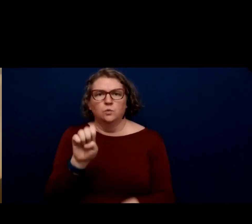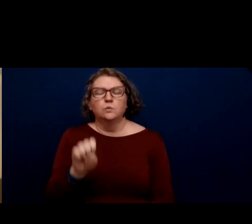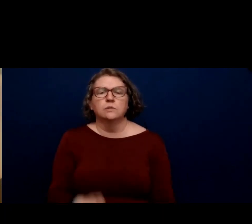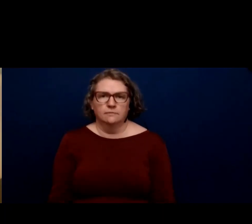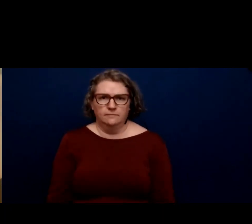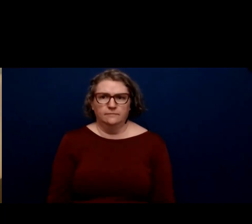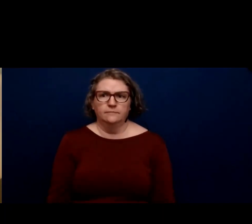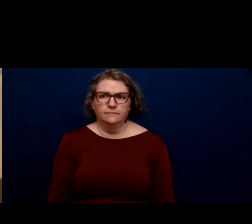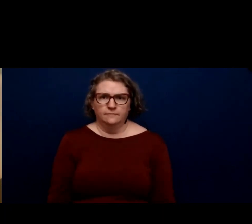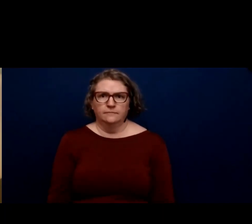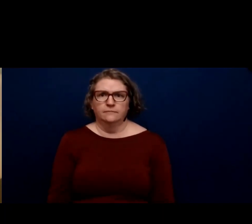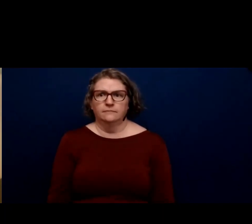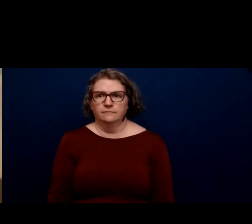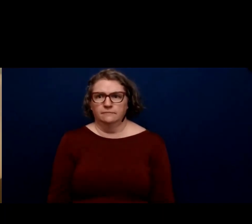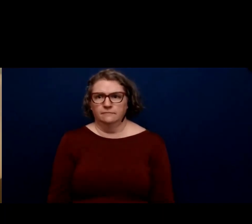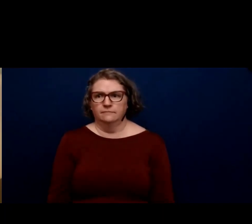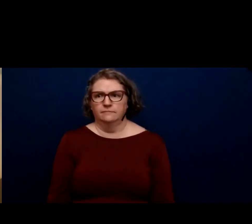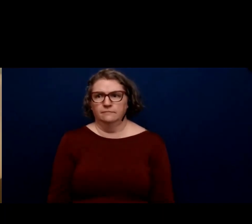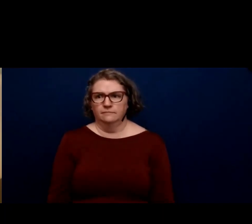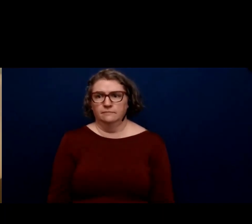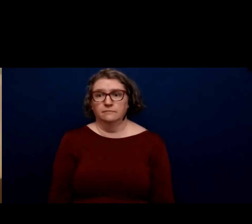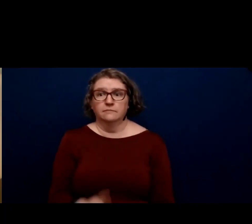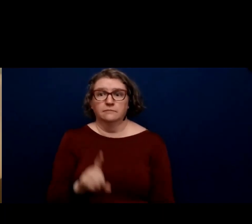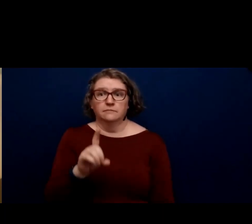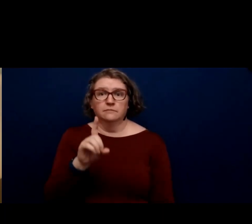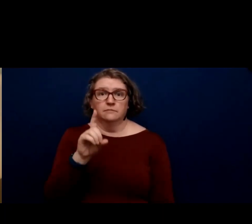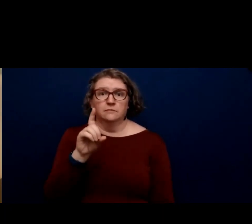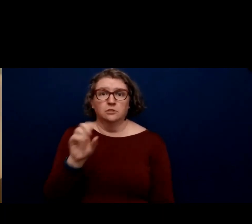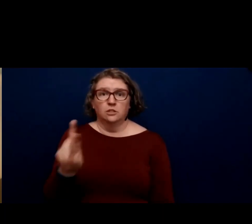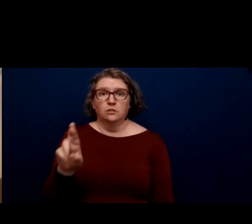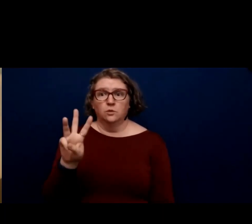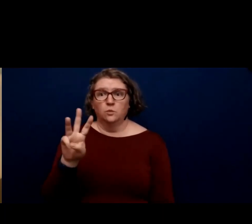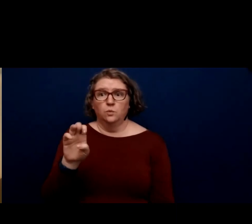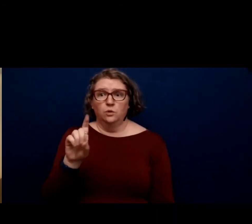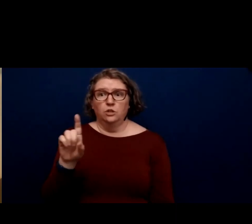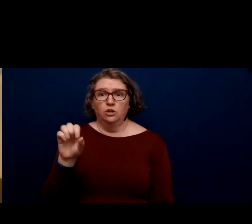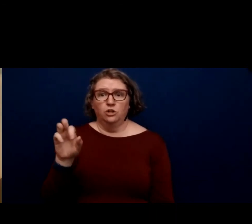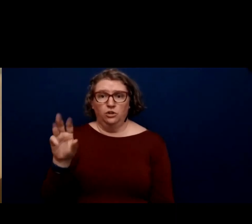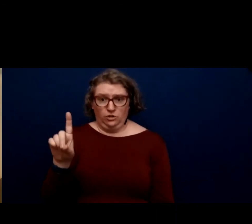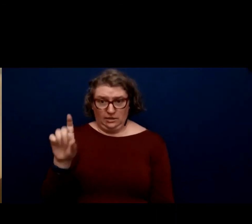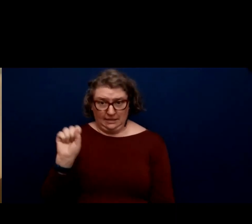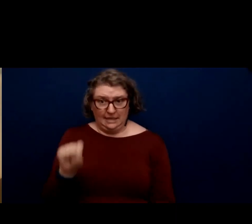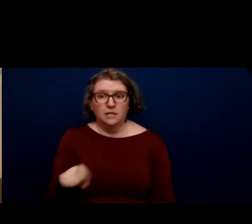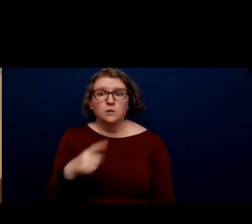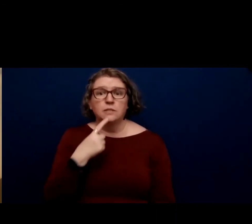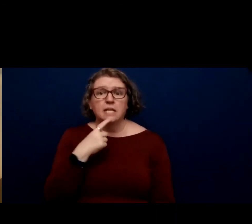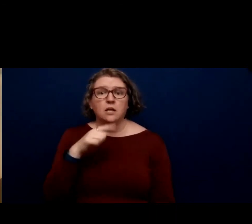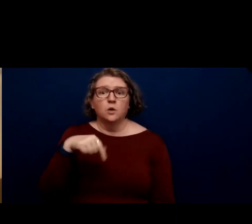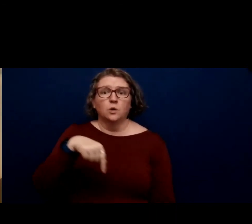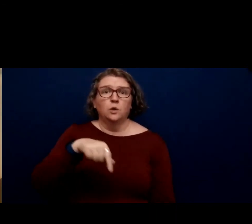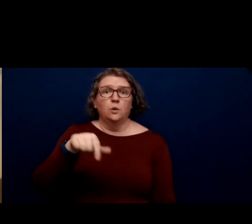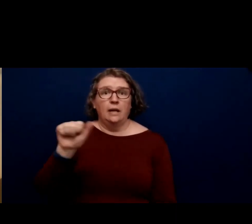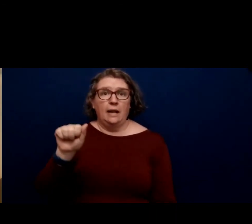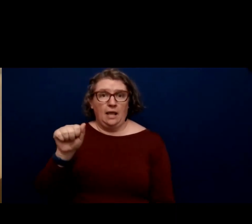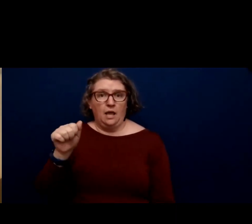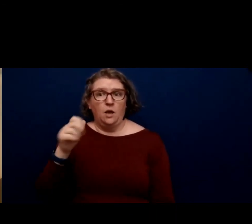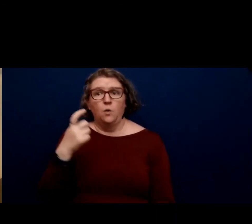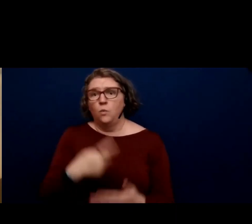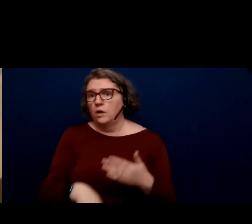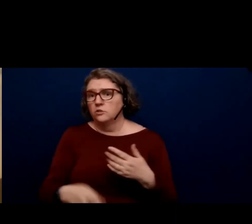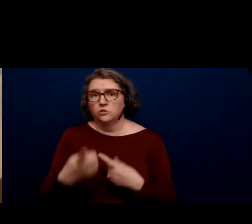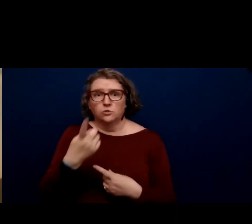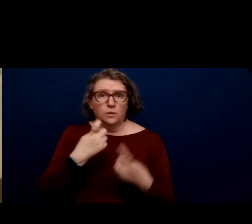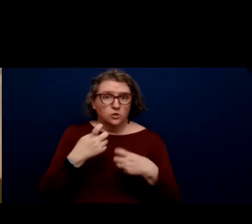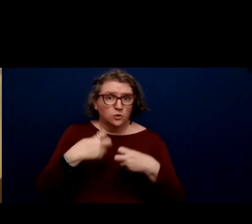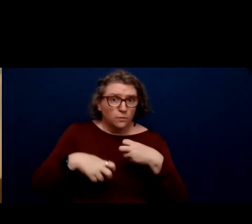Dr. Sophia Udard, can you say in the Q&A what your problem seems to be? we'll try to see if we can correct